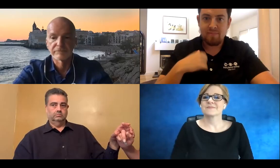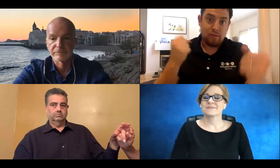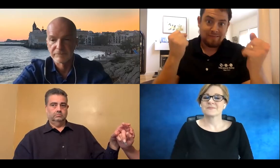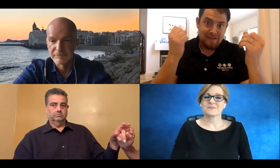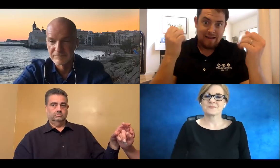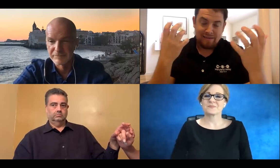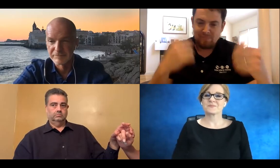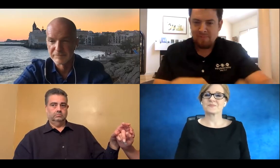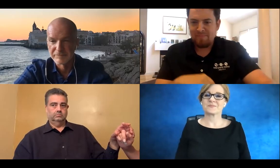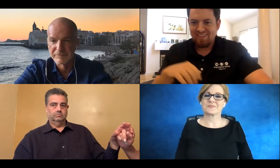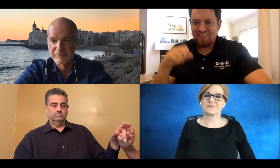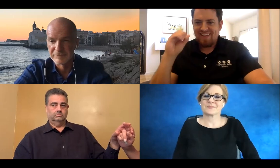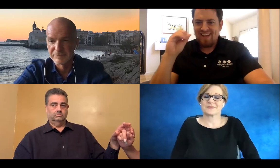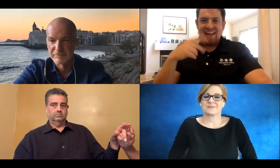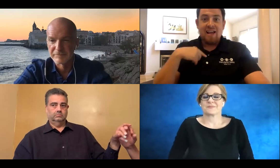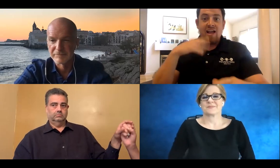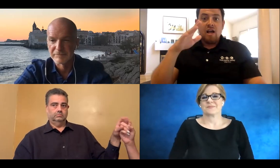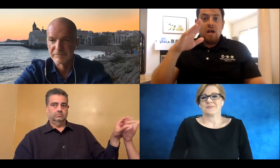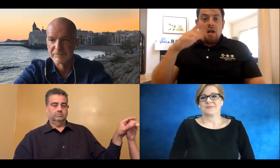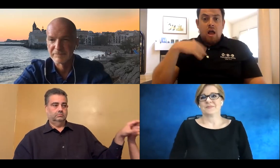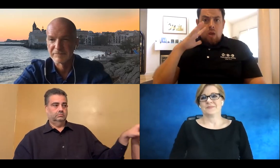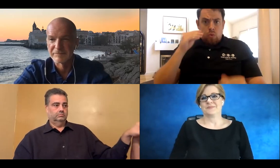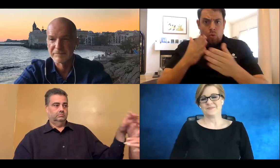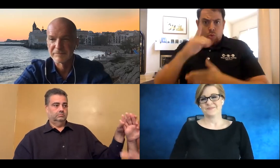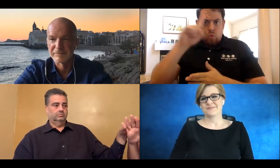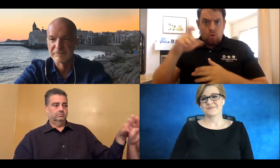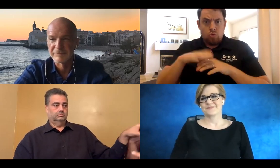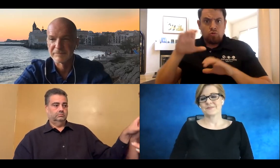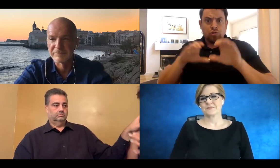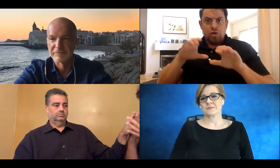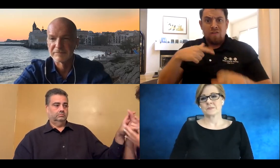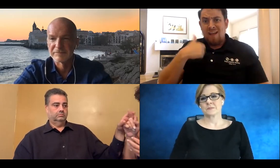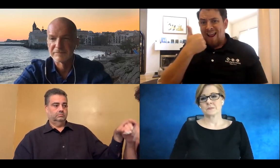Hi, everyone. This is Travis. I'm going to say Travis speaking, but actually I'm signing.